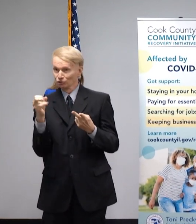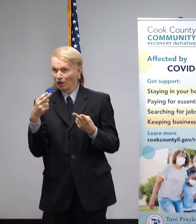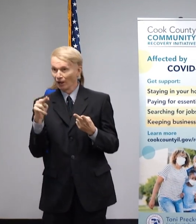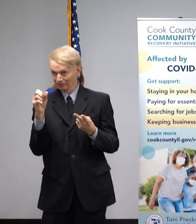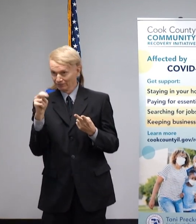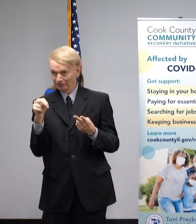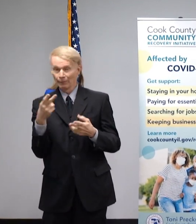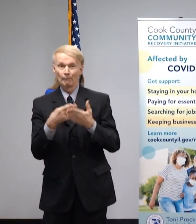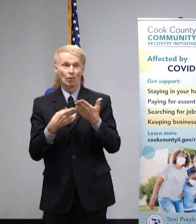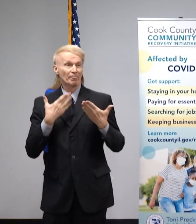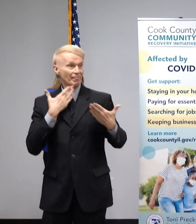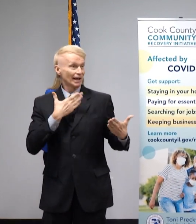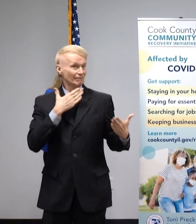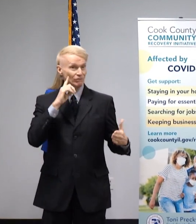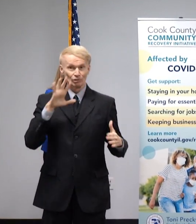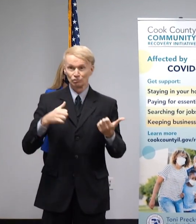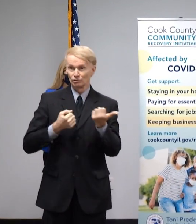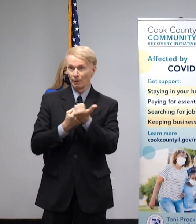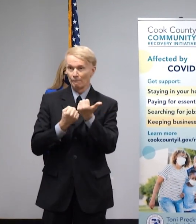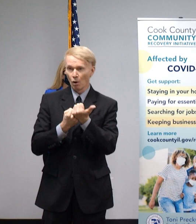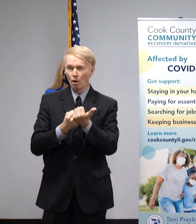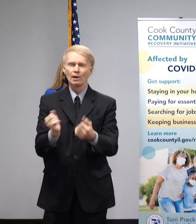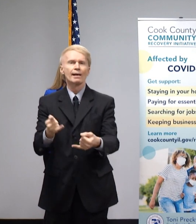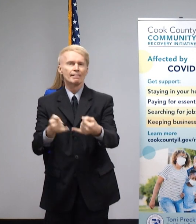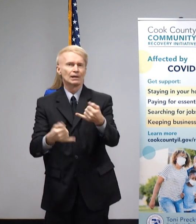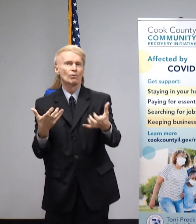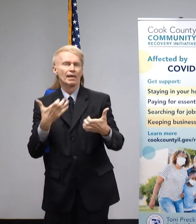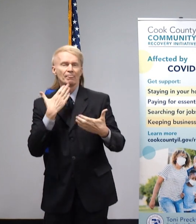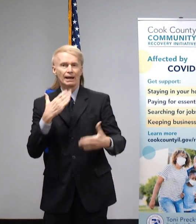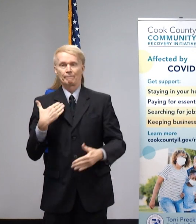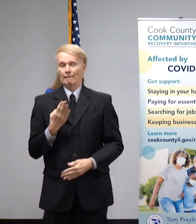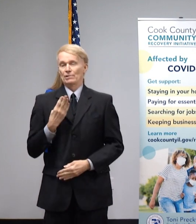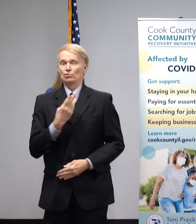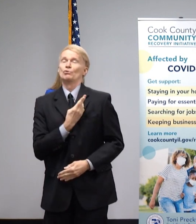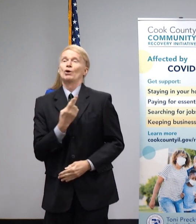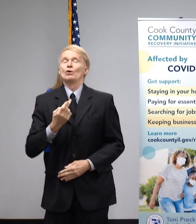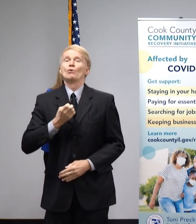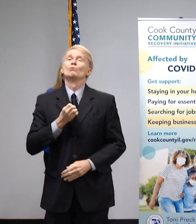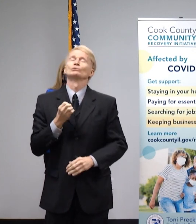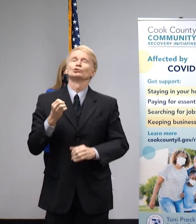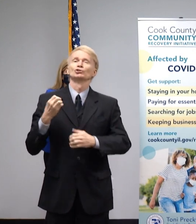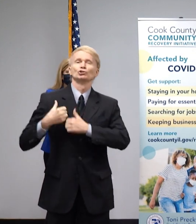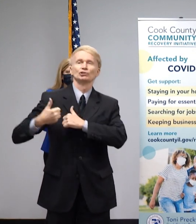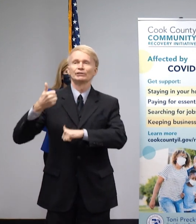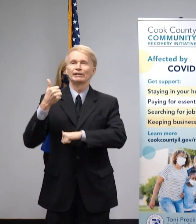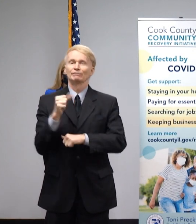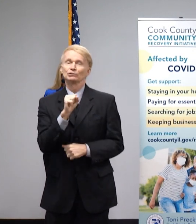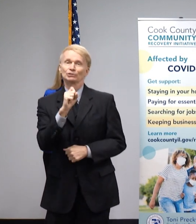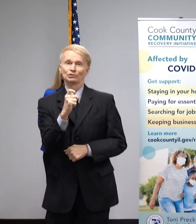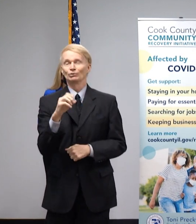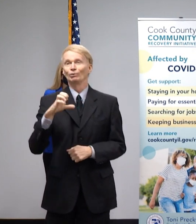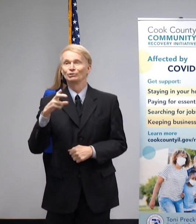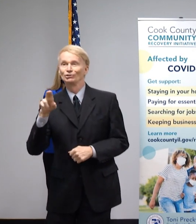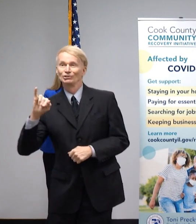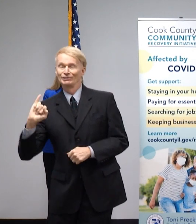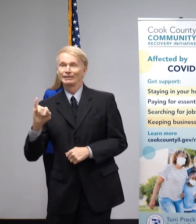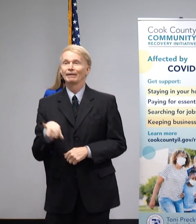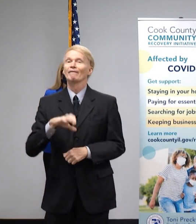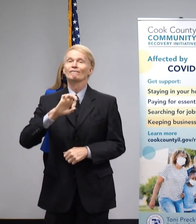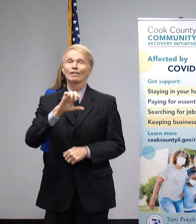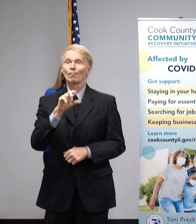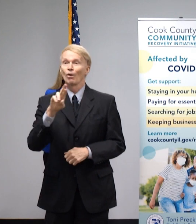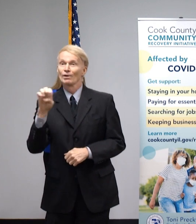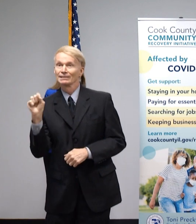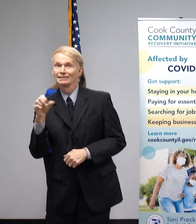for your support. Last I'd like to thank my Bureau Chief of Economic Development, Xochitl Flores, and her team for working